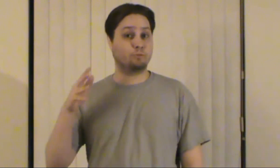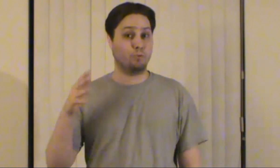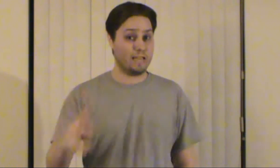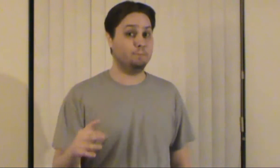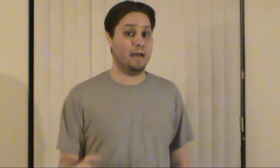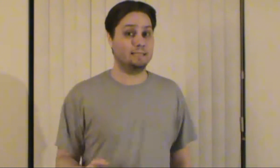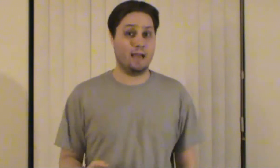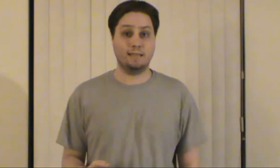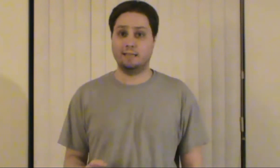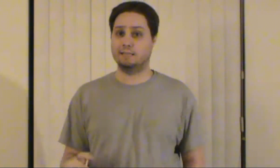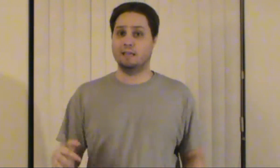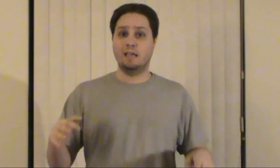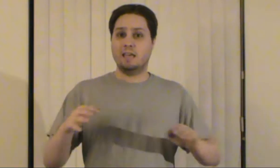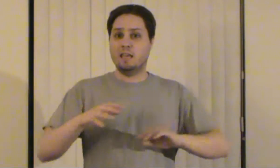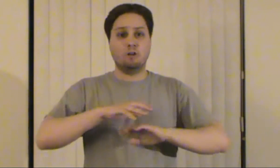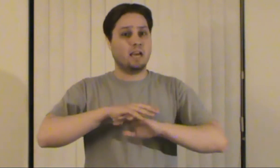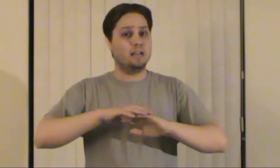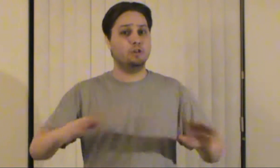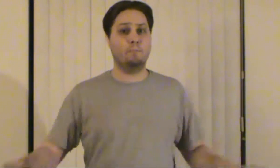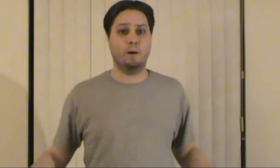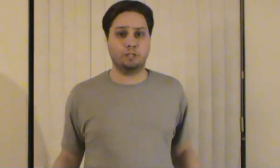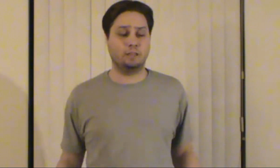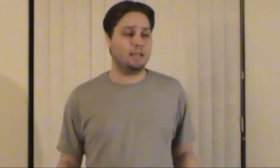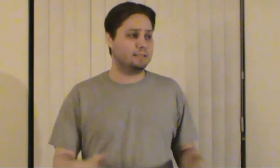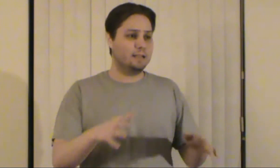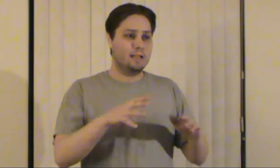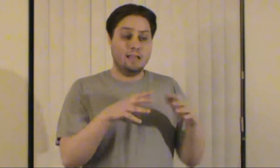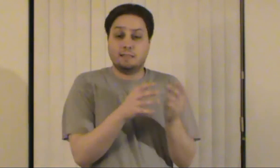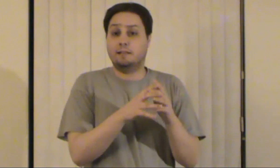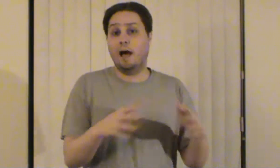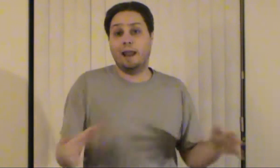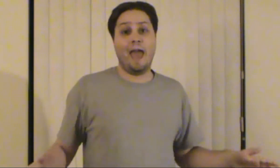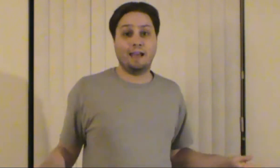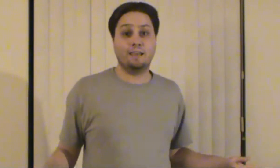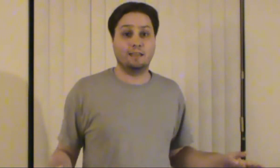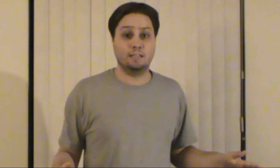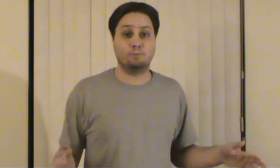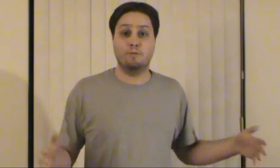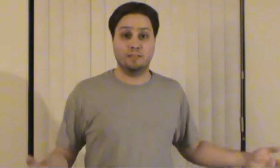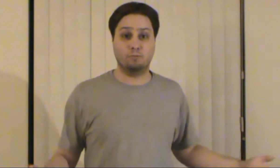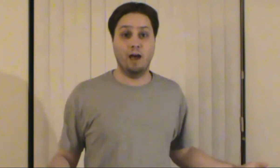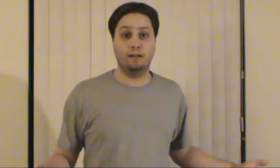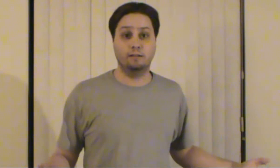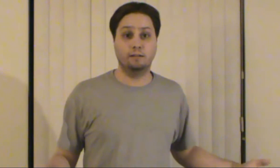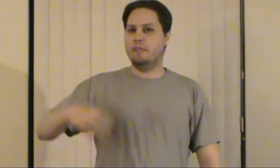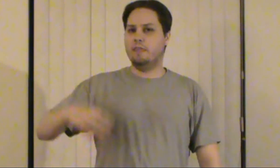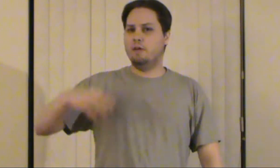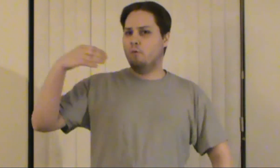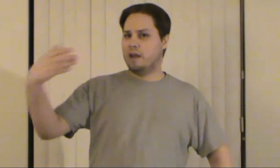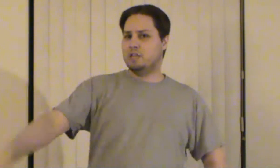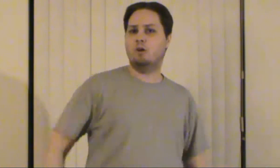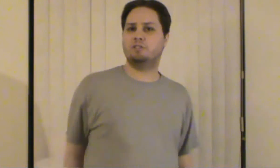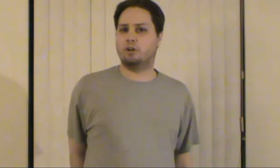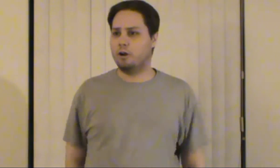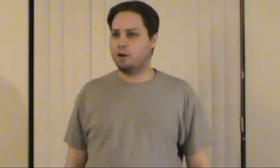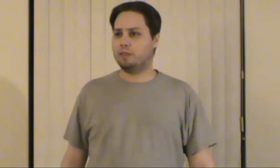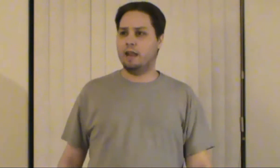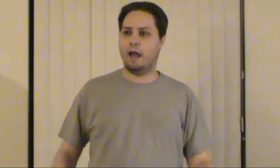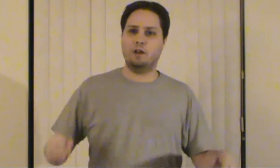was raised by scientists he knows how to do a bunch of things he does a lot of hacking in this movie as well and then when he goes to earth and I